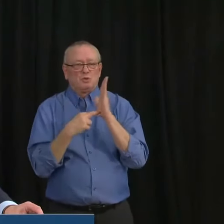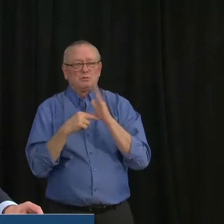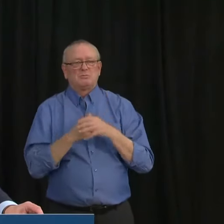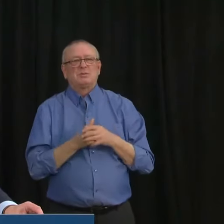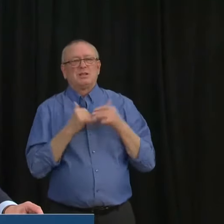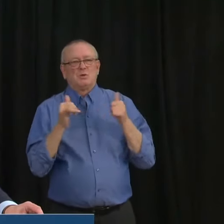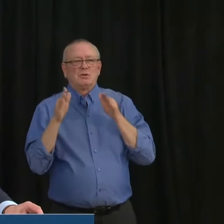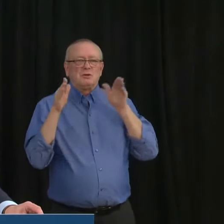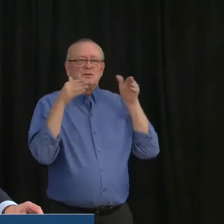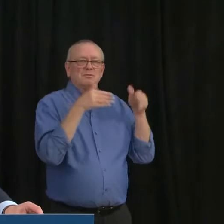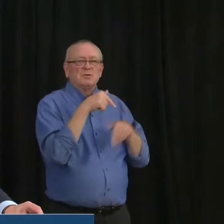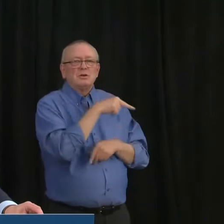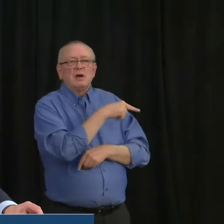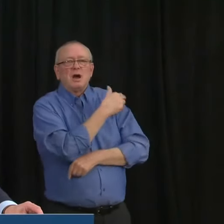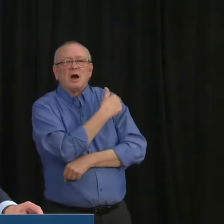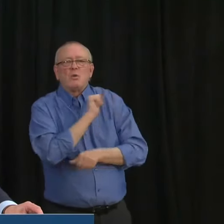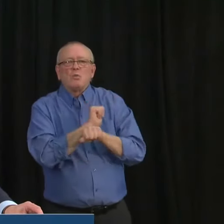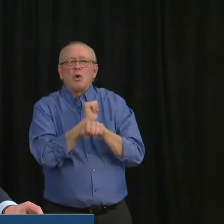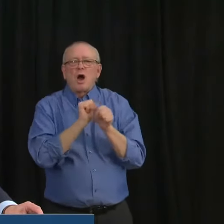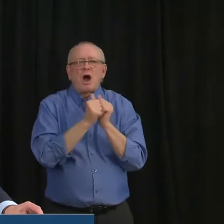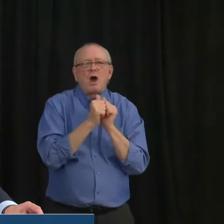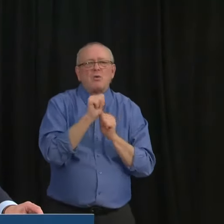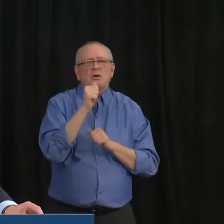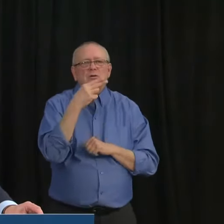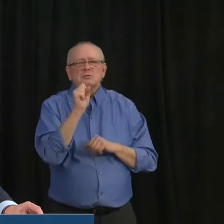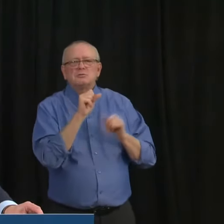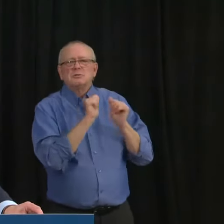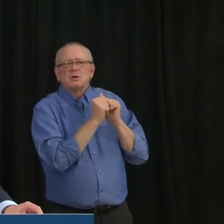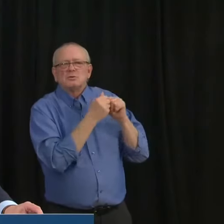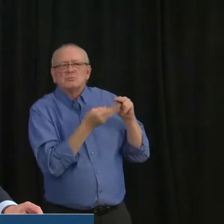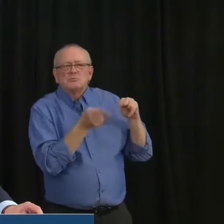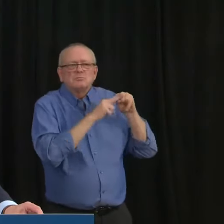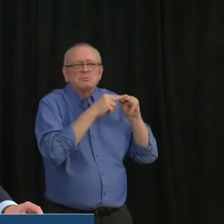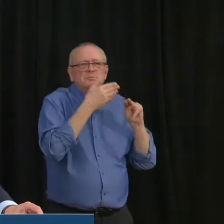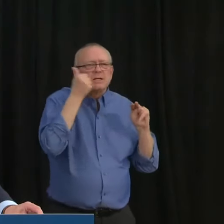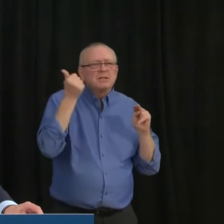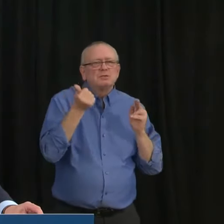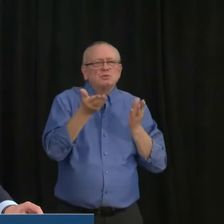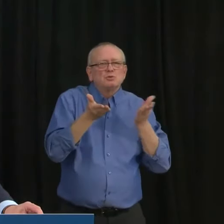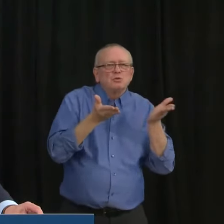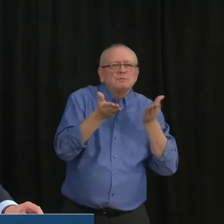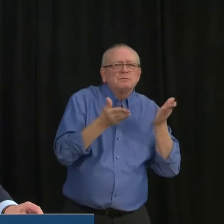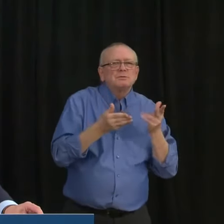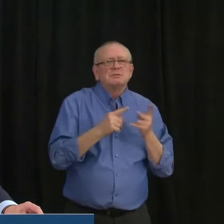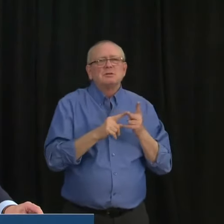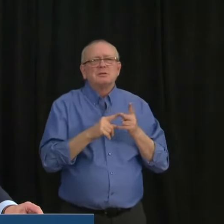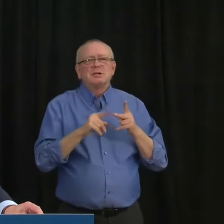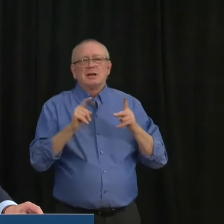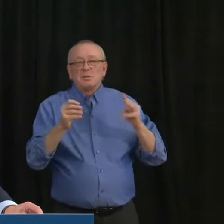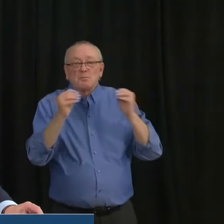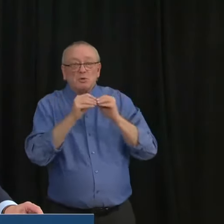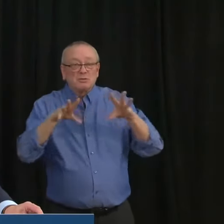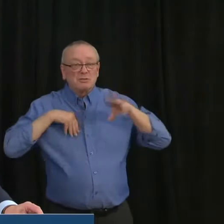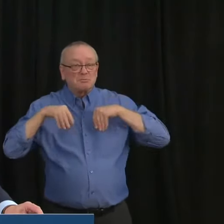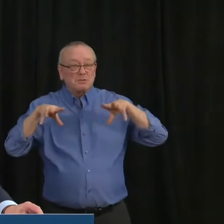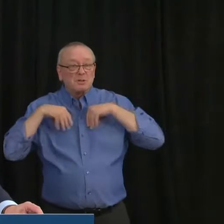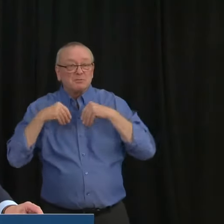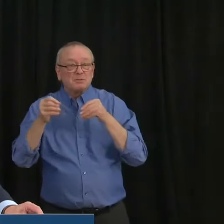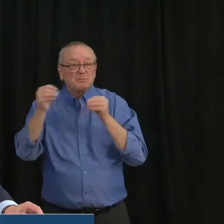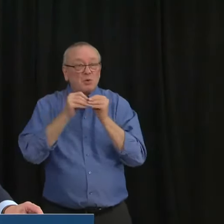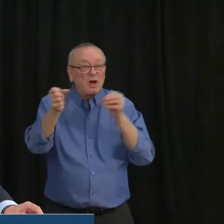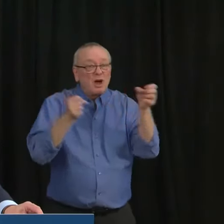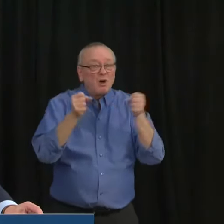AHS to identify ways to expand capacity and to support patients in hospital especially those in in ICU.